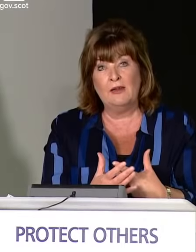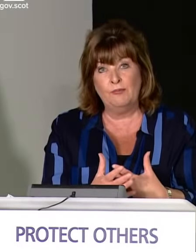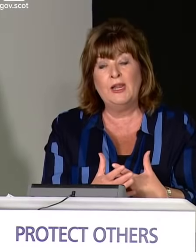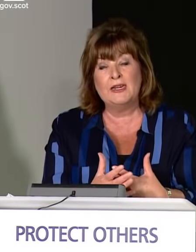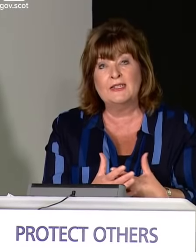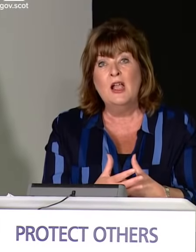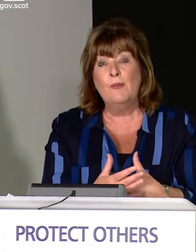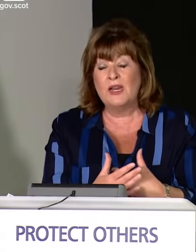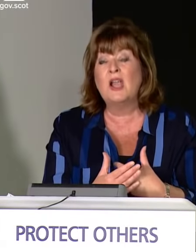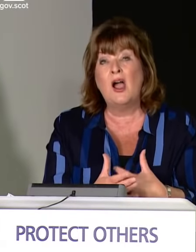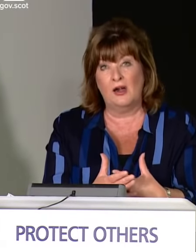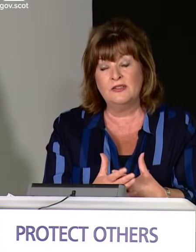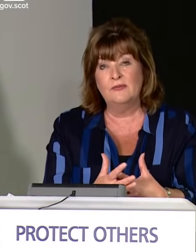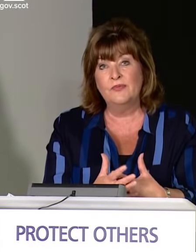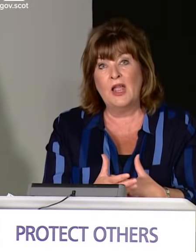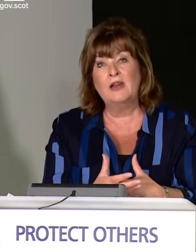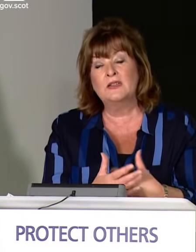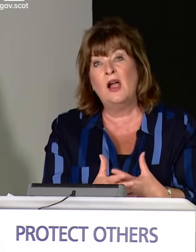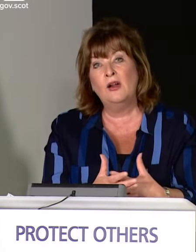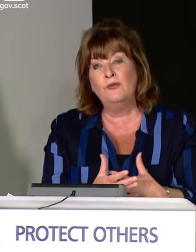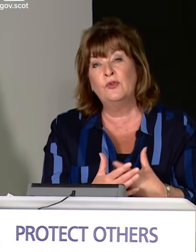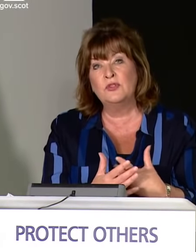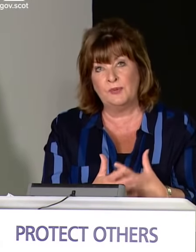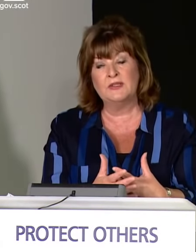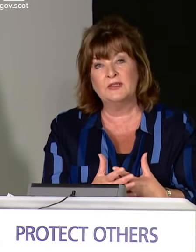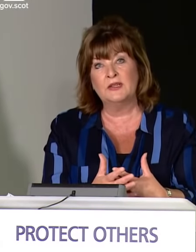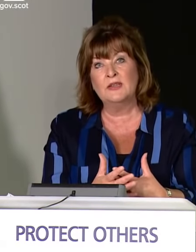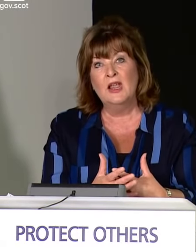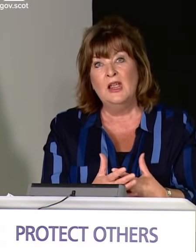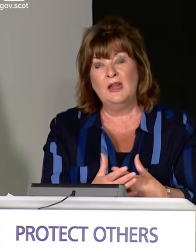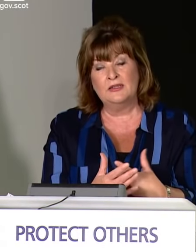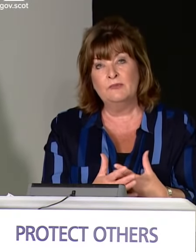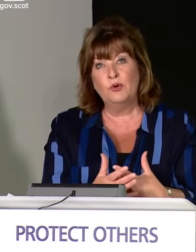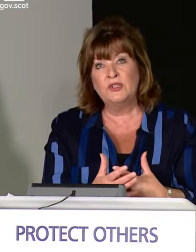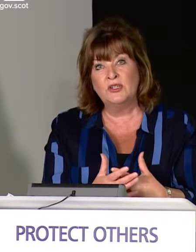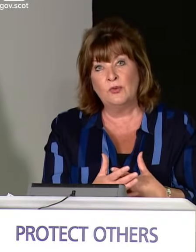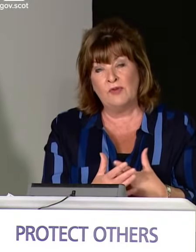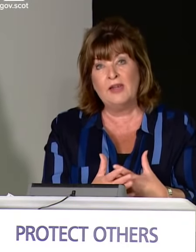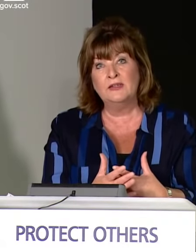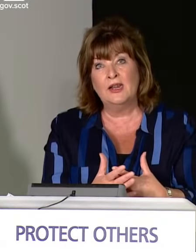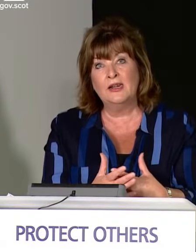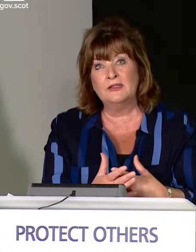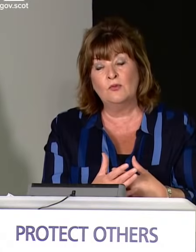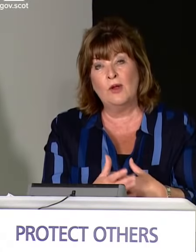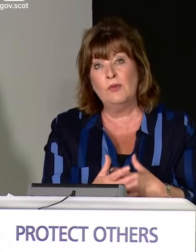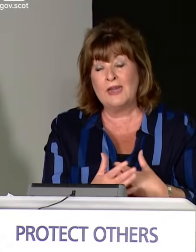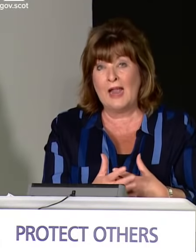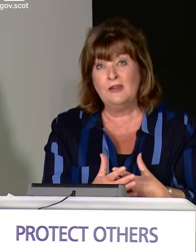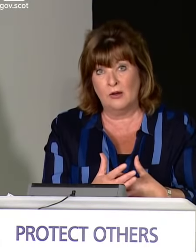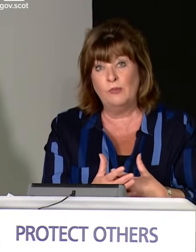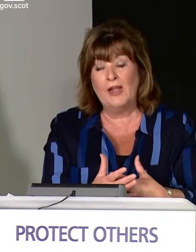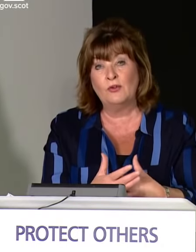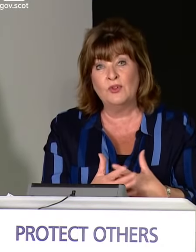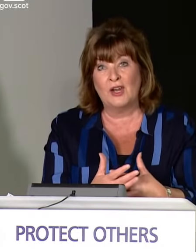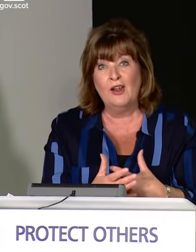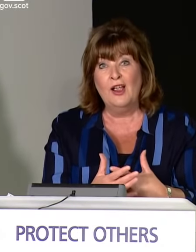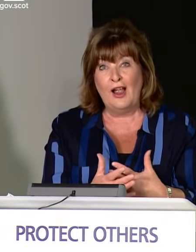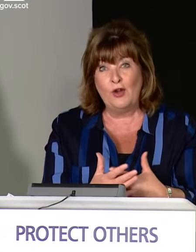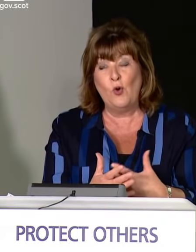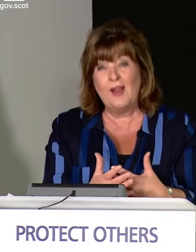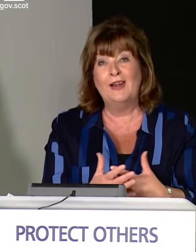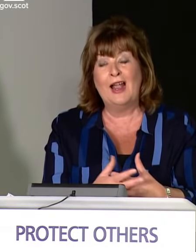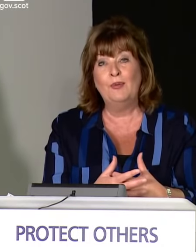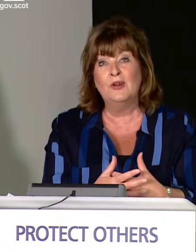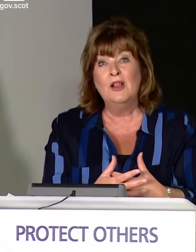support in place. But it's hard, and it's hard for those businesses. And it's important that we recognise that when we can come back, which